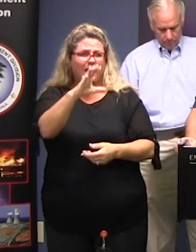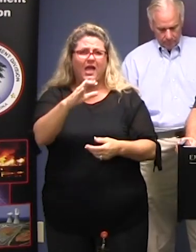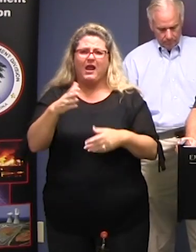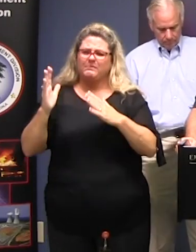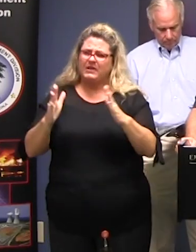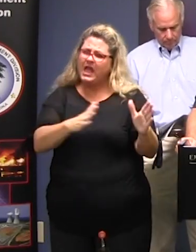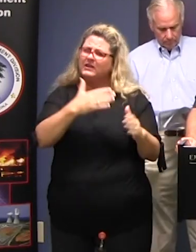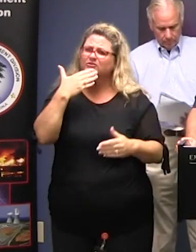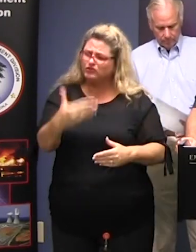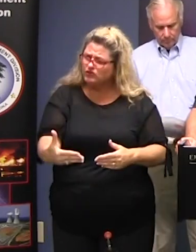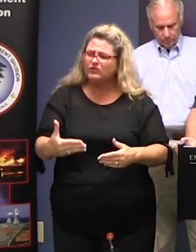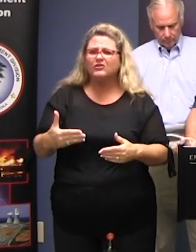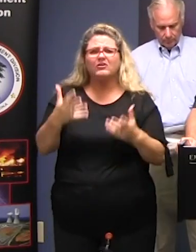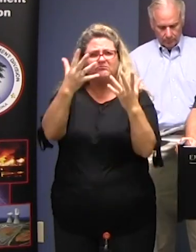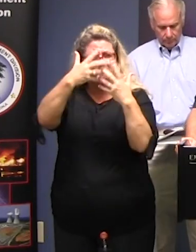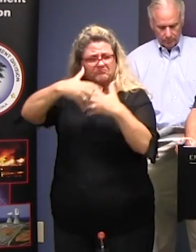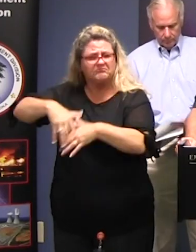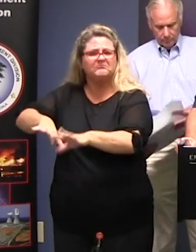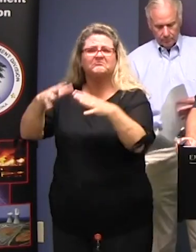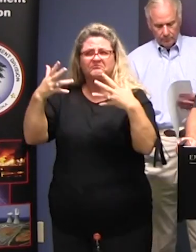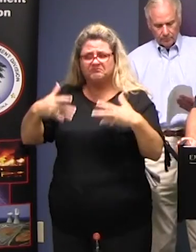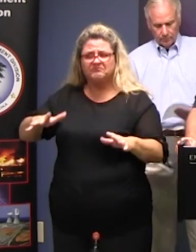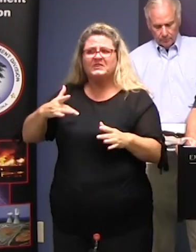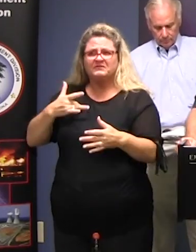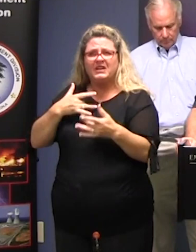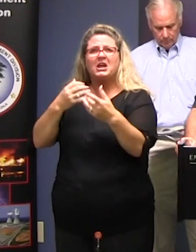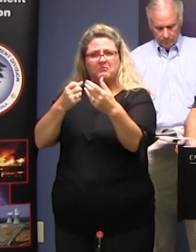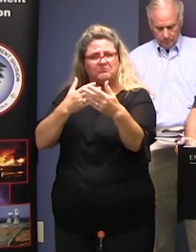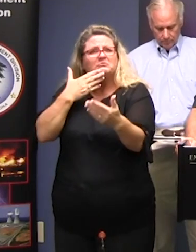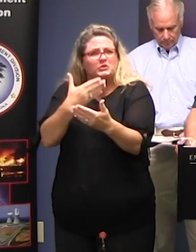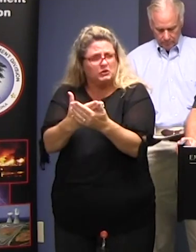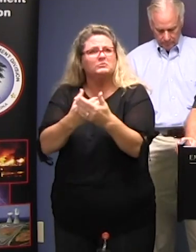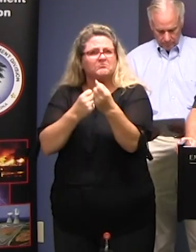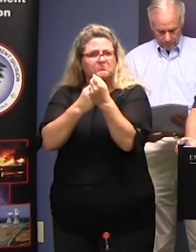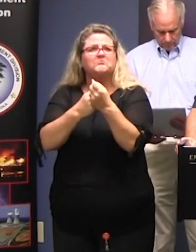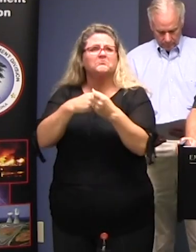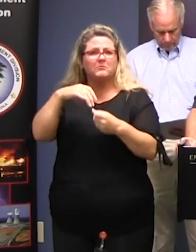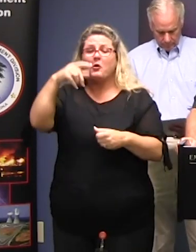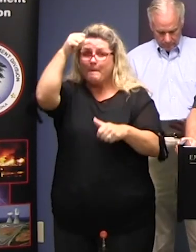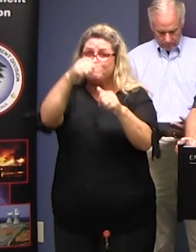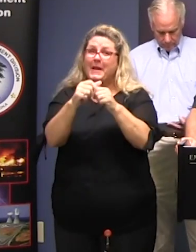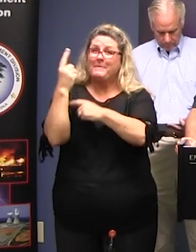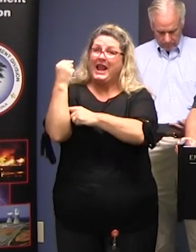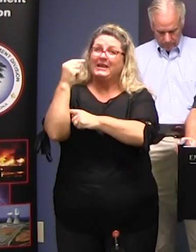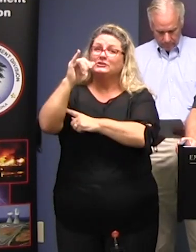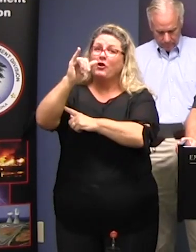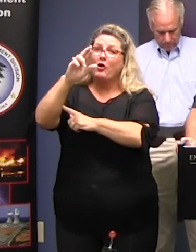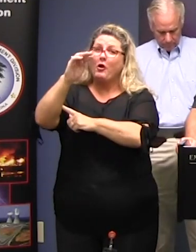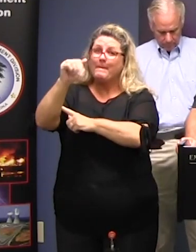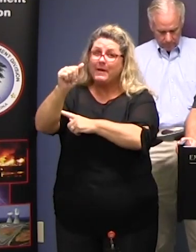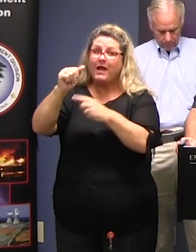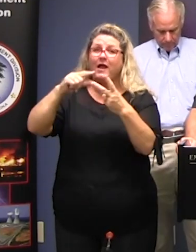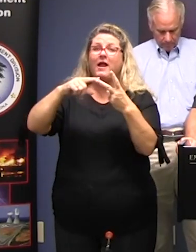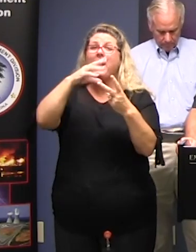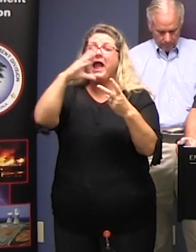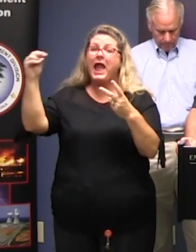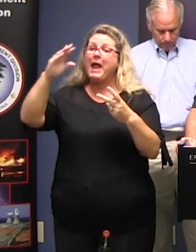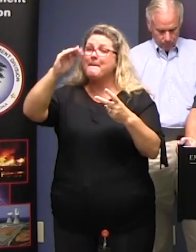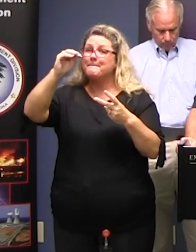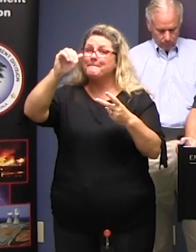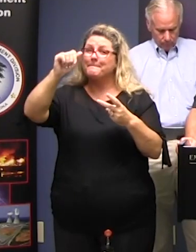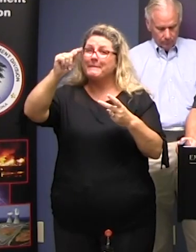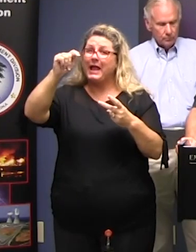plans and we validated those plans here recently not just during Hurricane Irma last year but also Hurricane Matthew last year